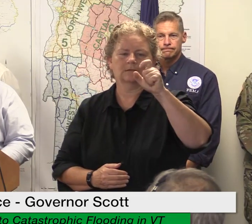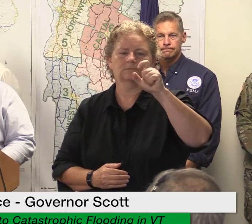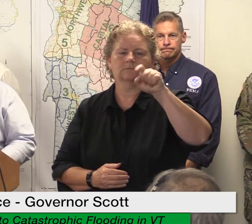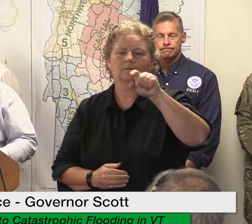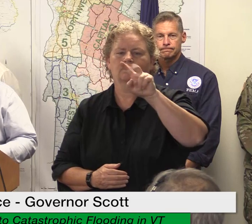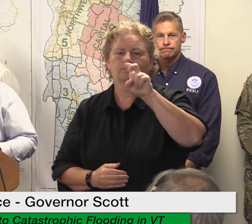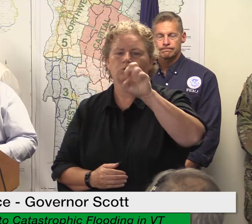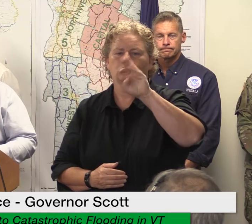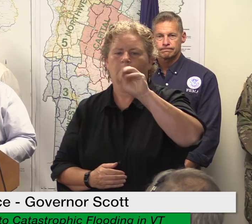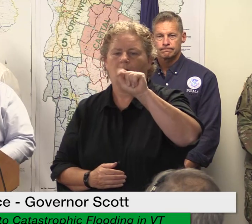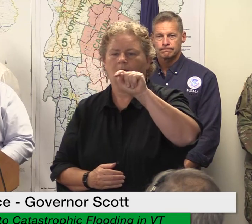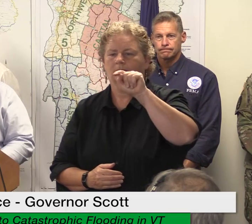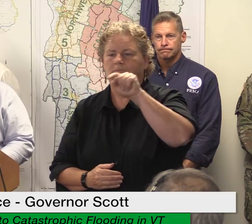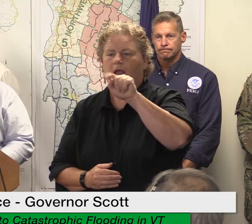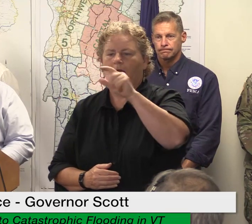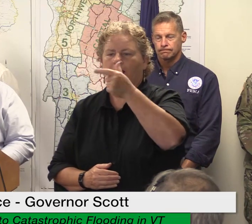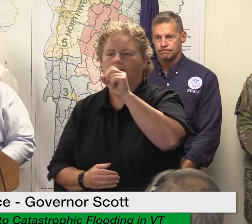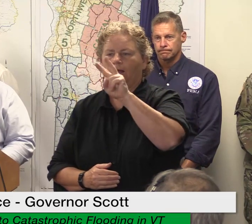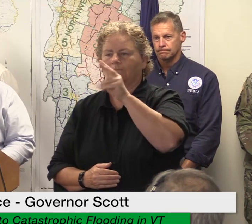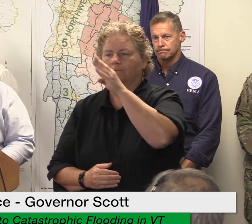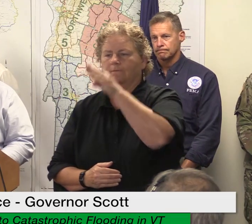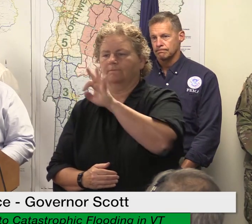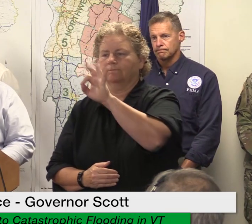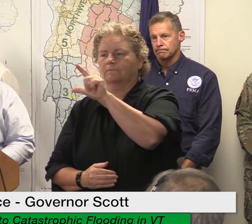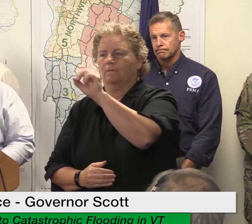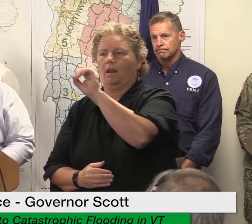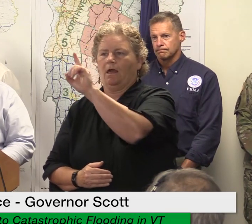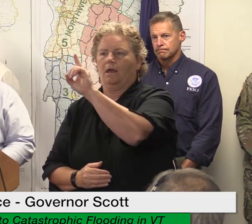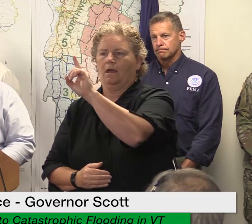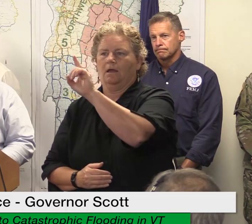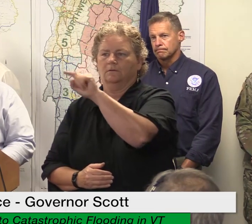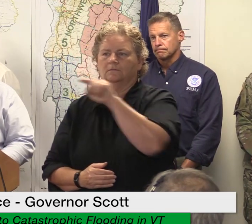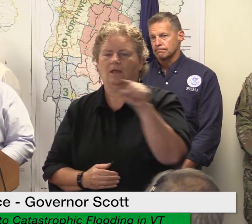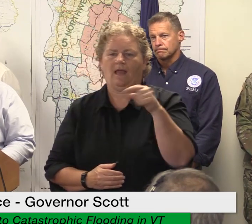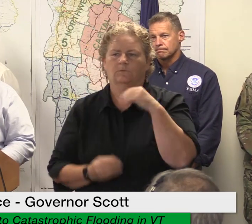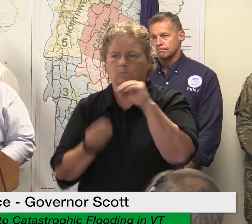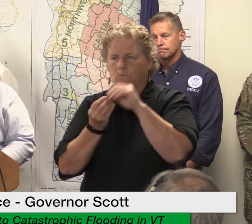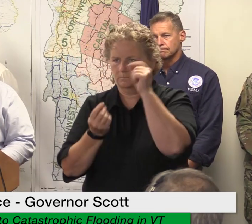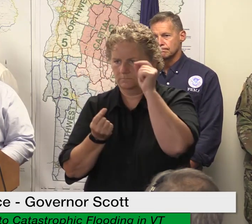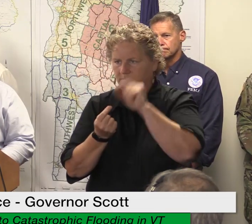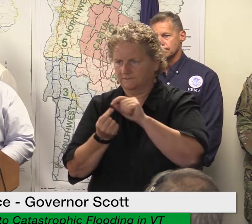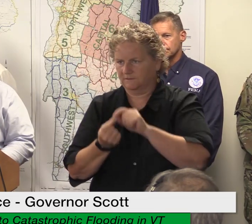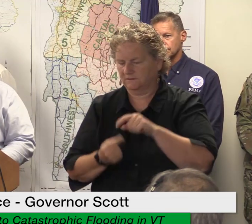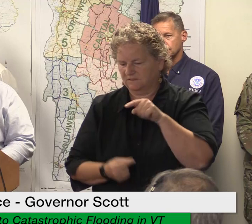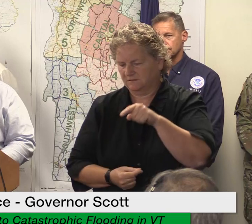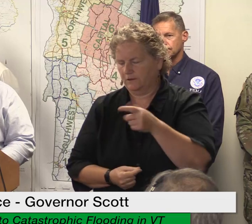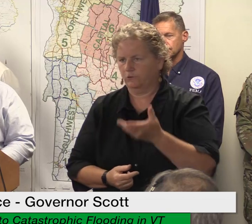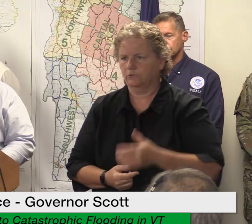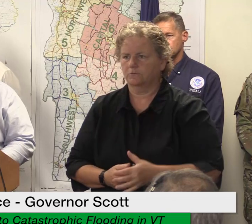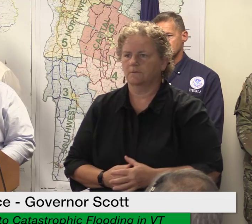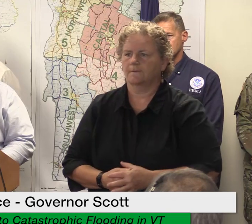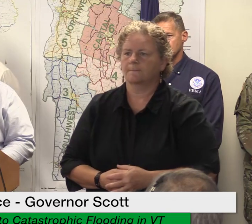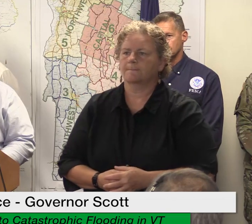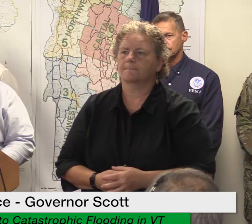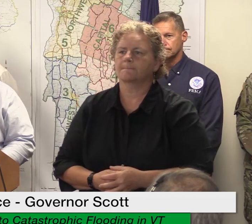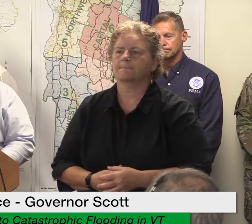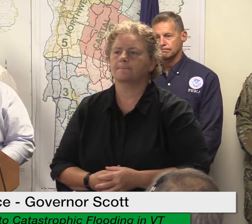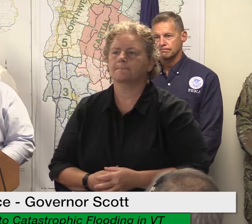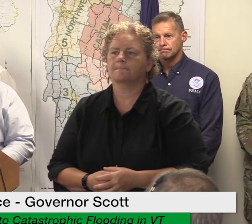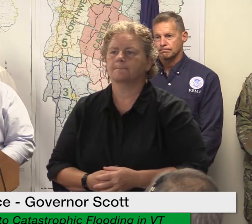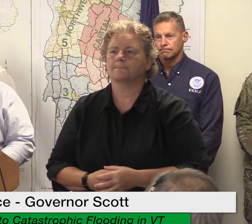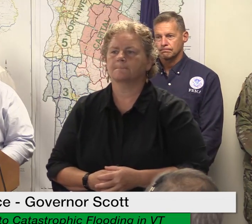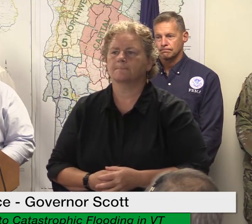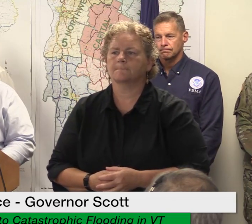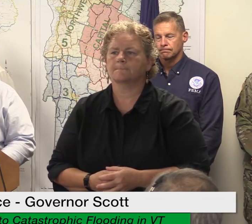resources including all of the details of the state tax relief that i'm discussing today as well as a link to irs guidance for those